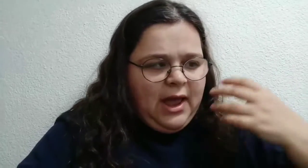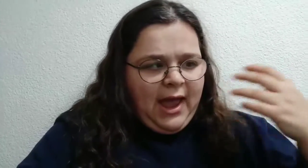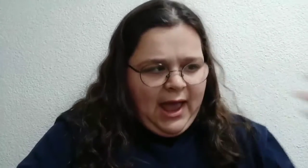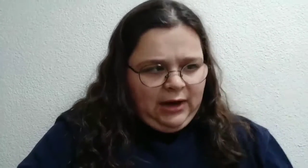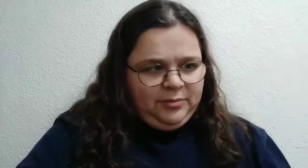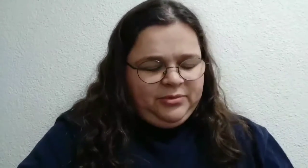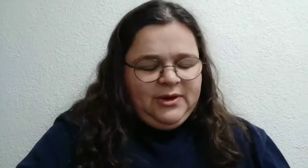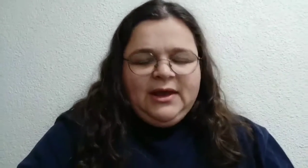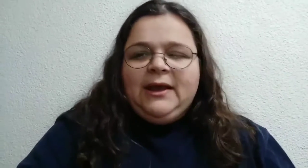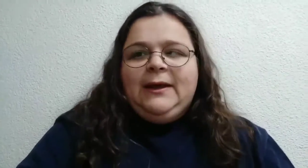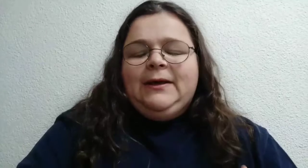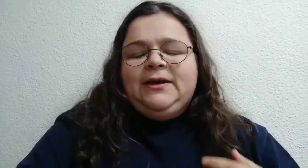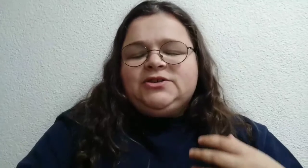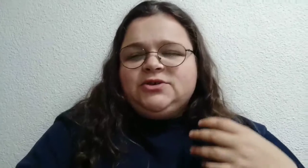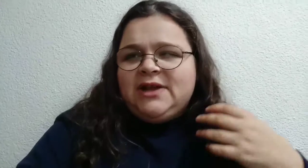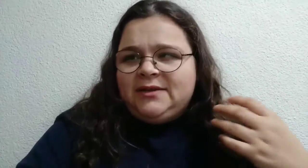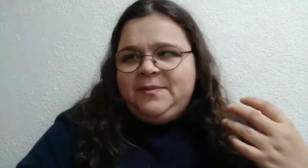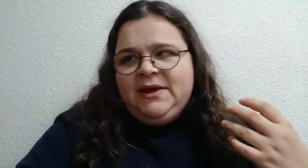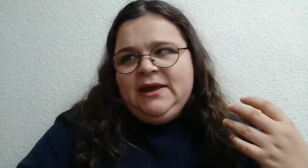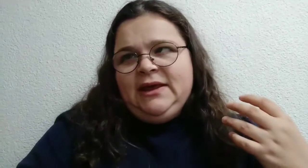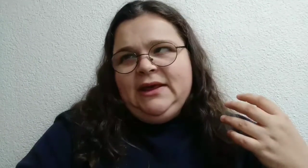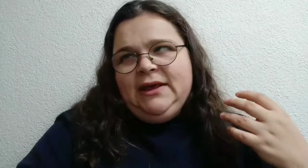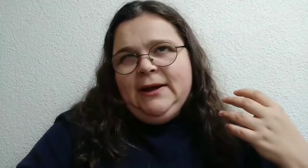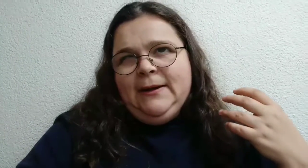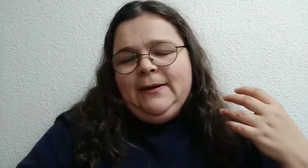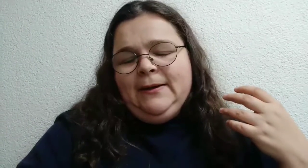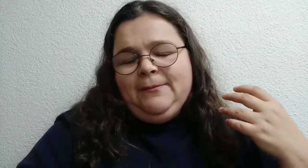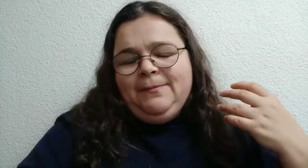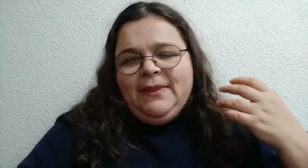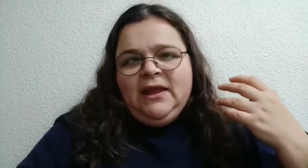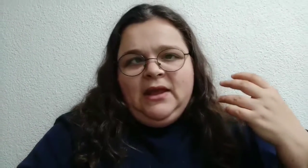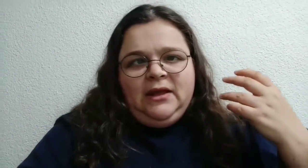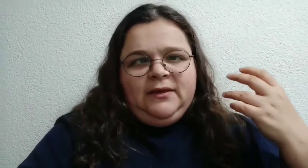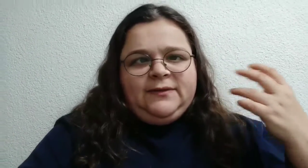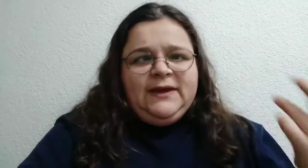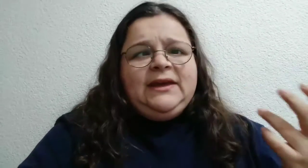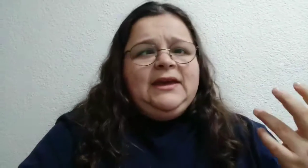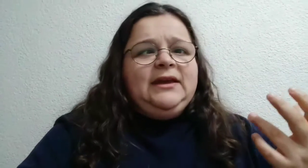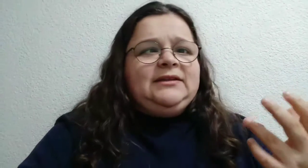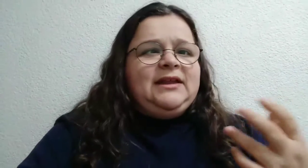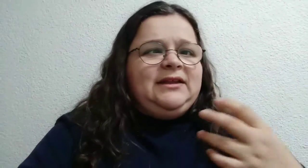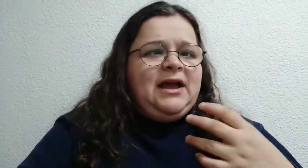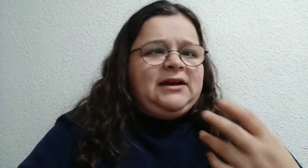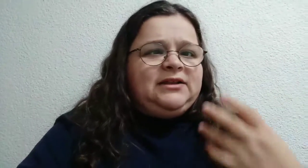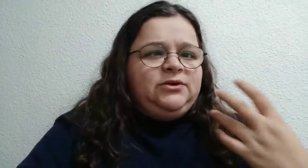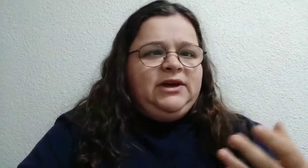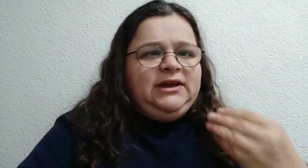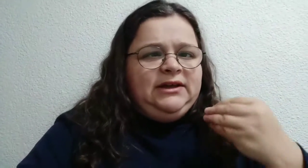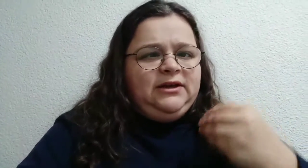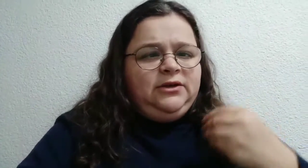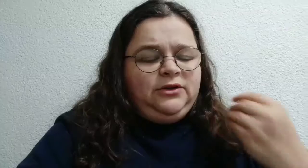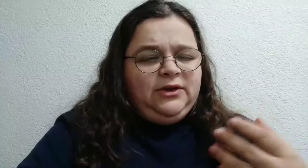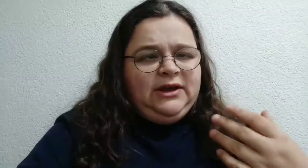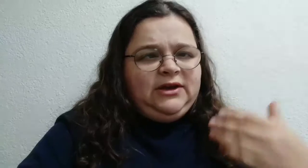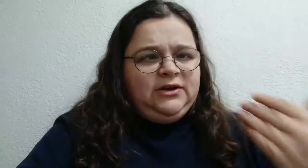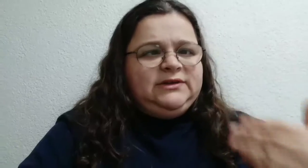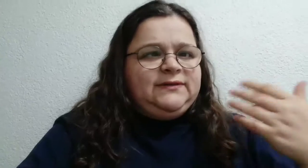help. Should not be thinking that they are not doing good